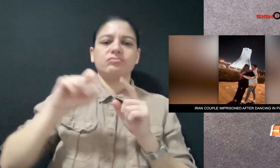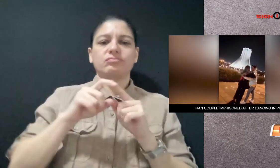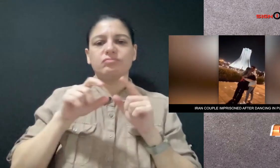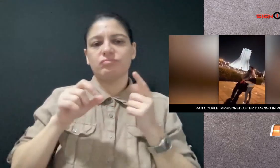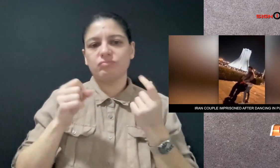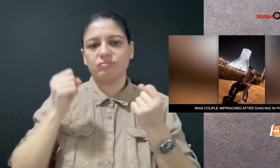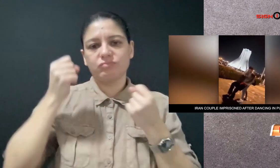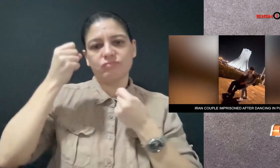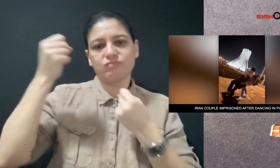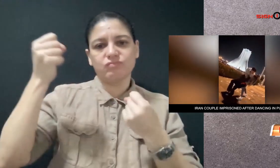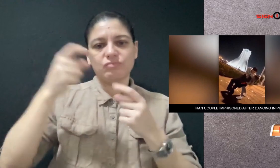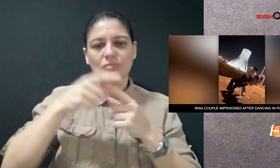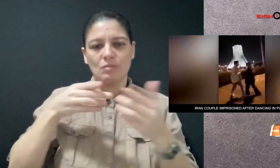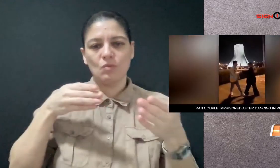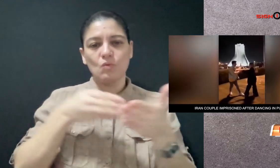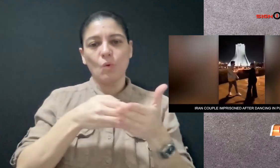demonstrating against the government.